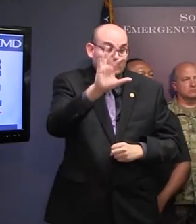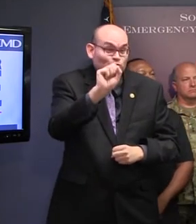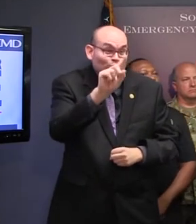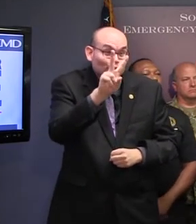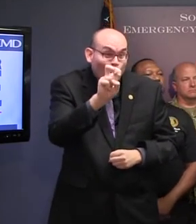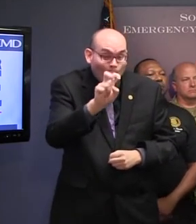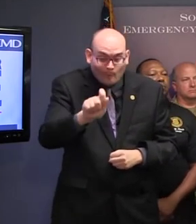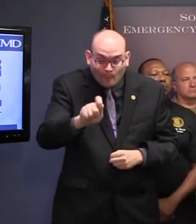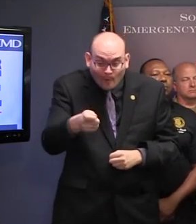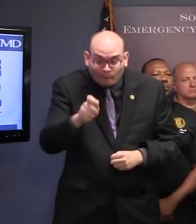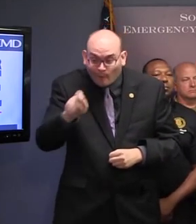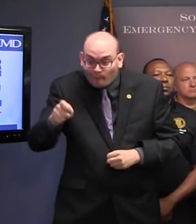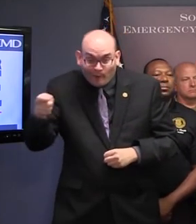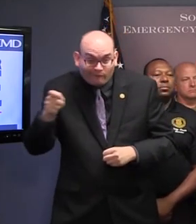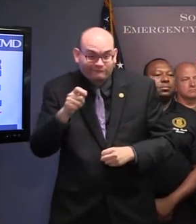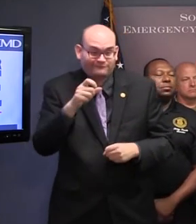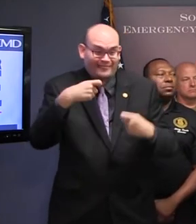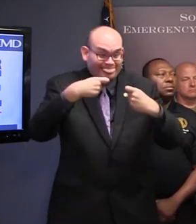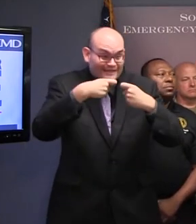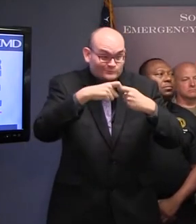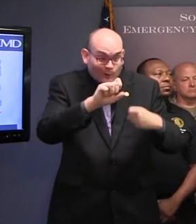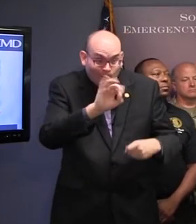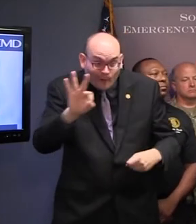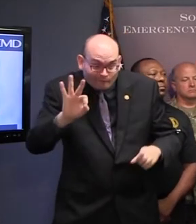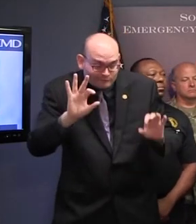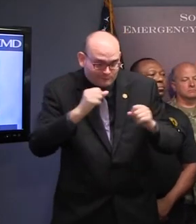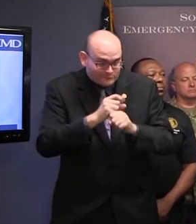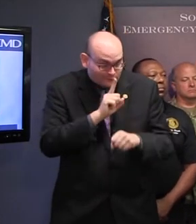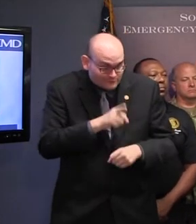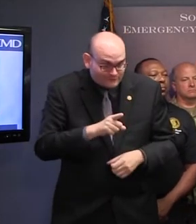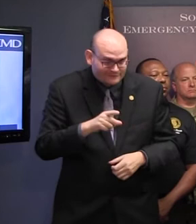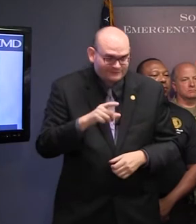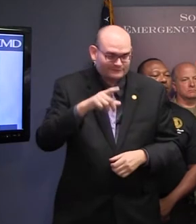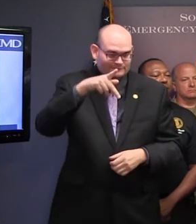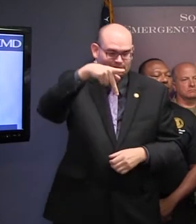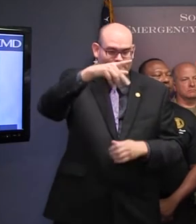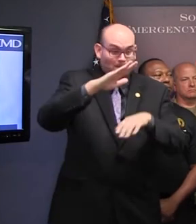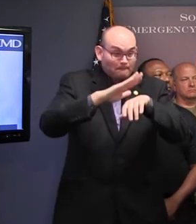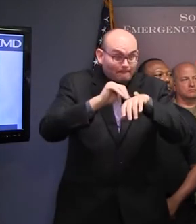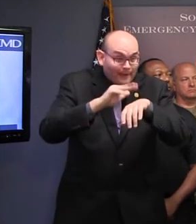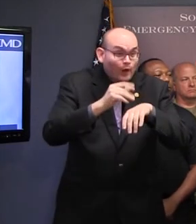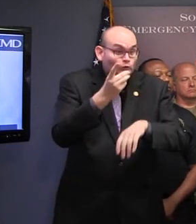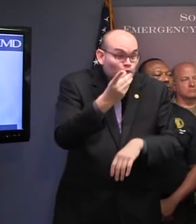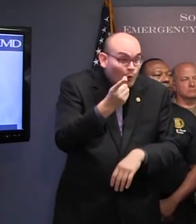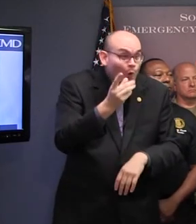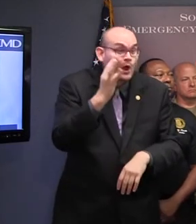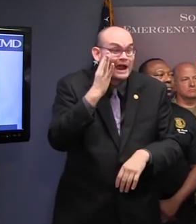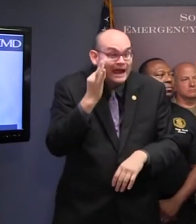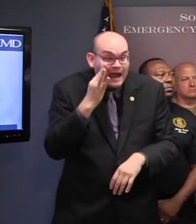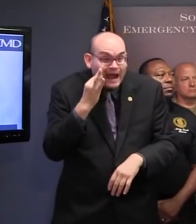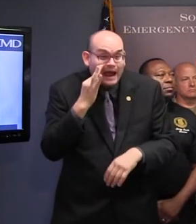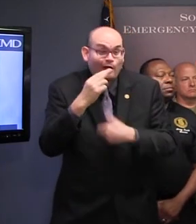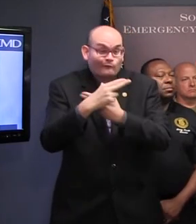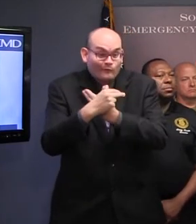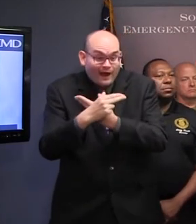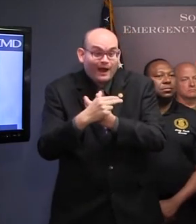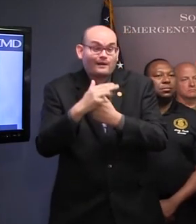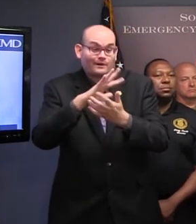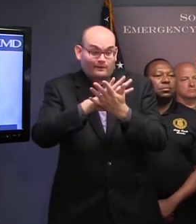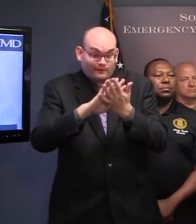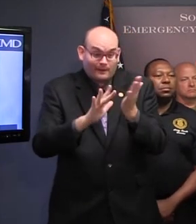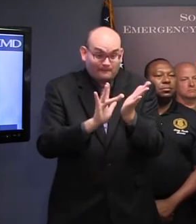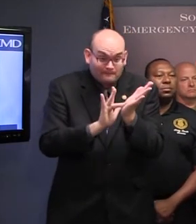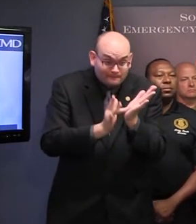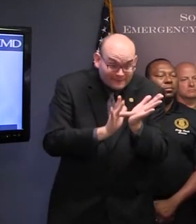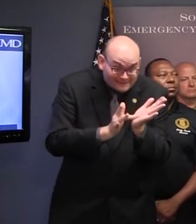pets have food, medicine for yourself, but also for your pets. Have leashes for your pets. Inform